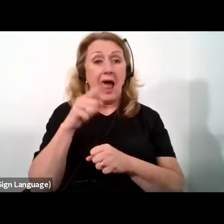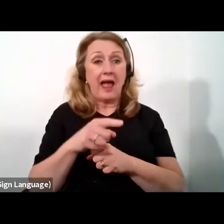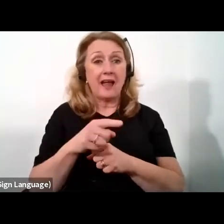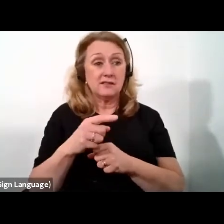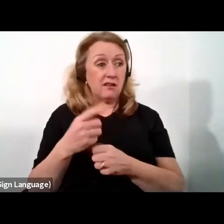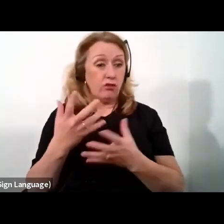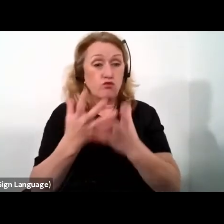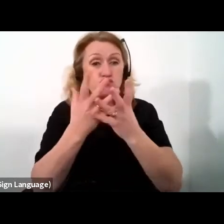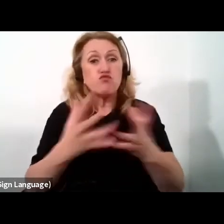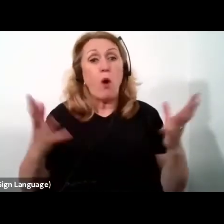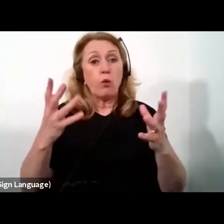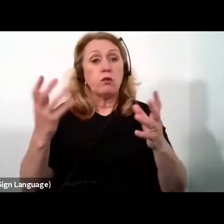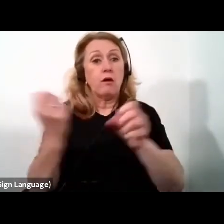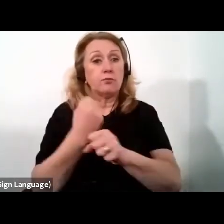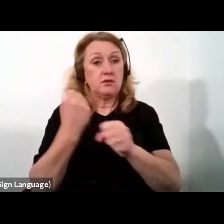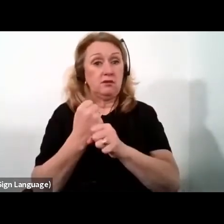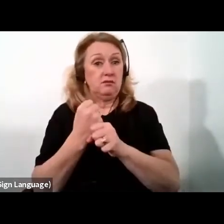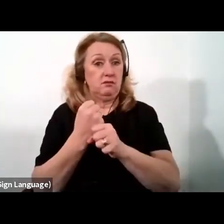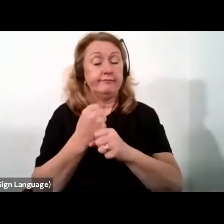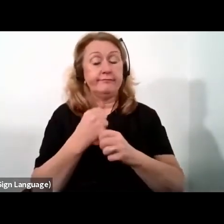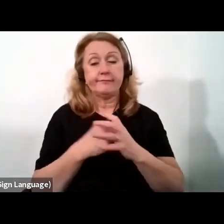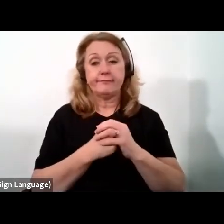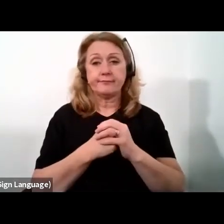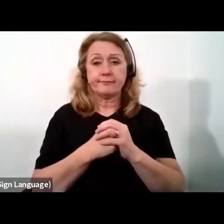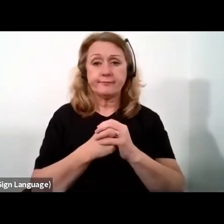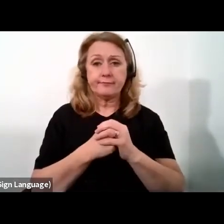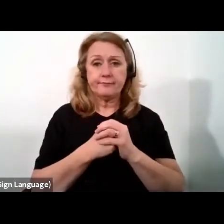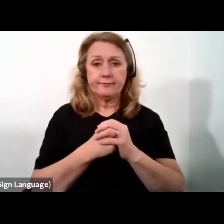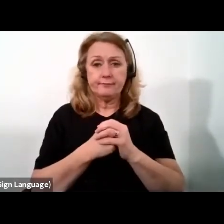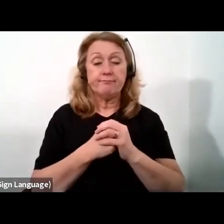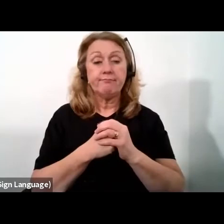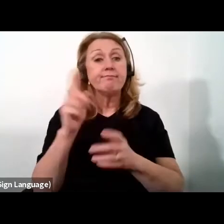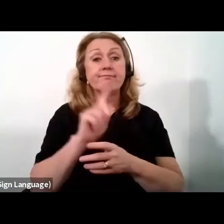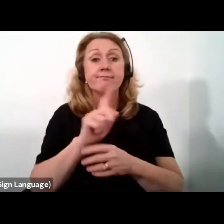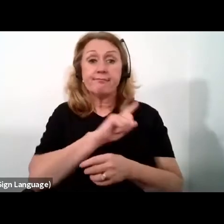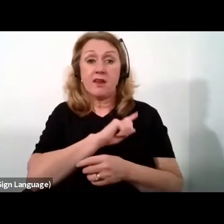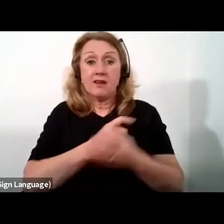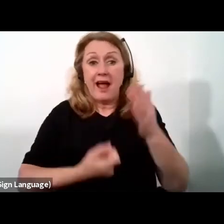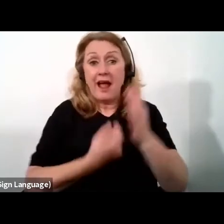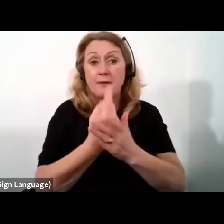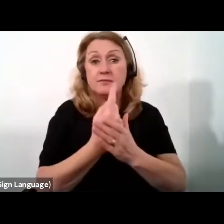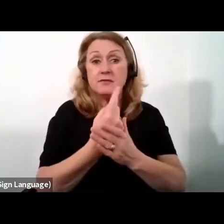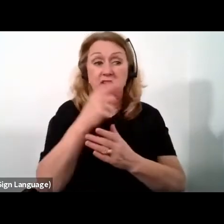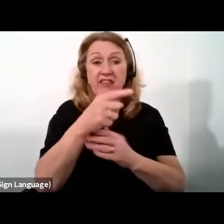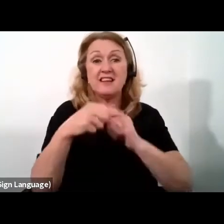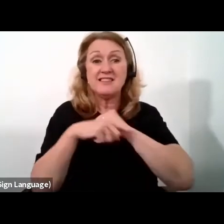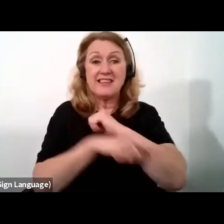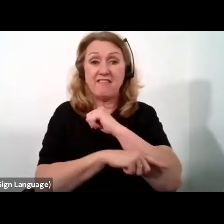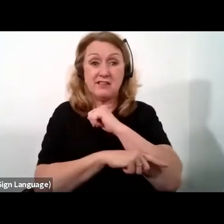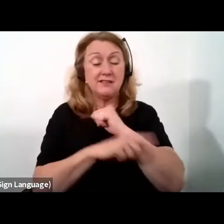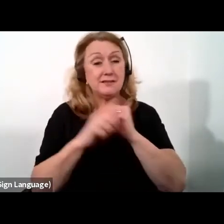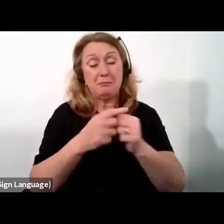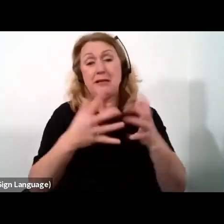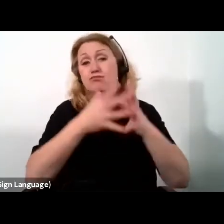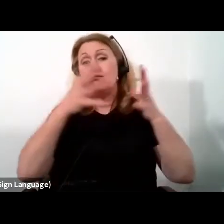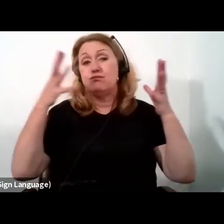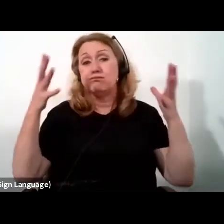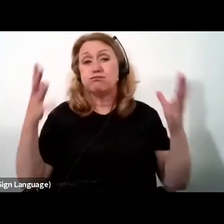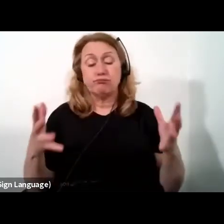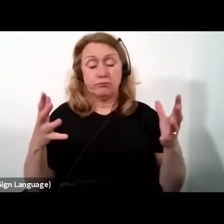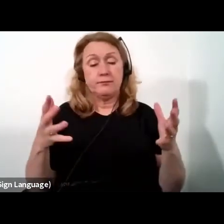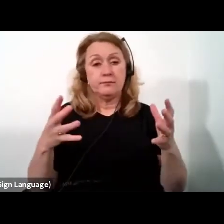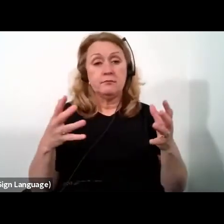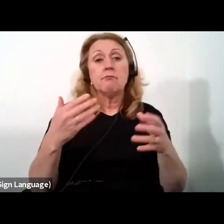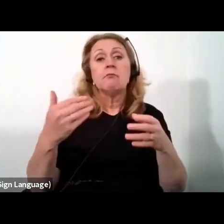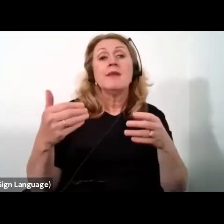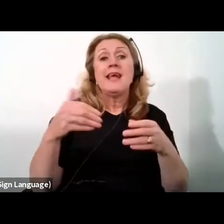productivity within sectors. The consequences of that deficit have been significant and include